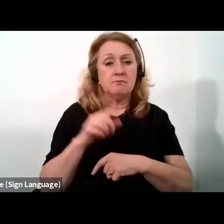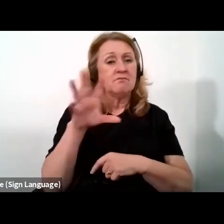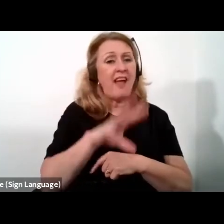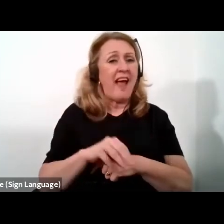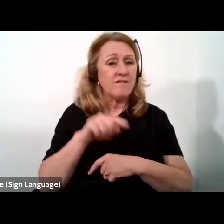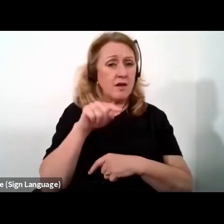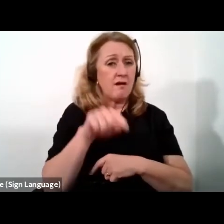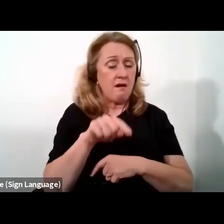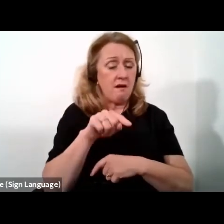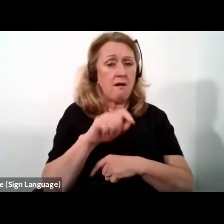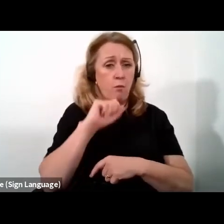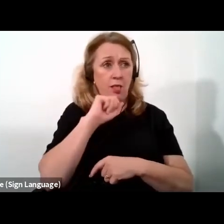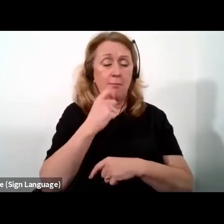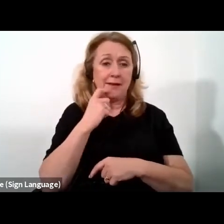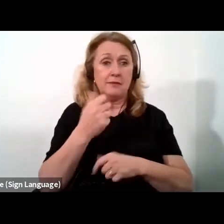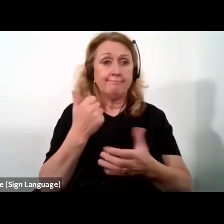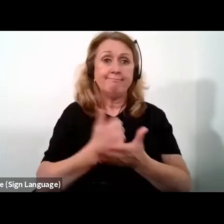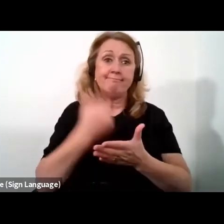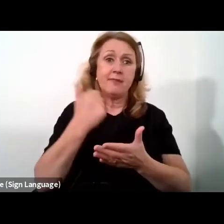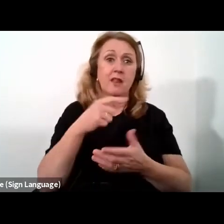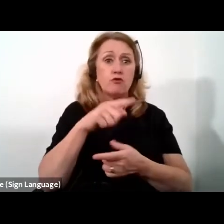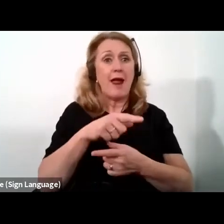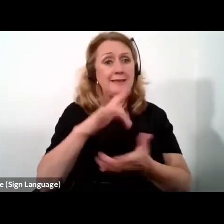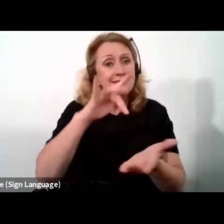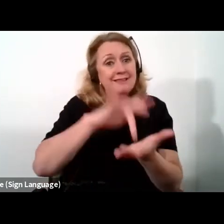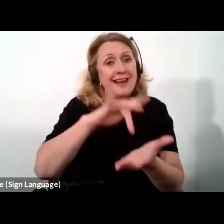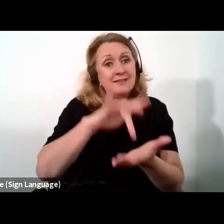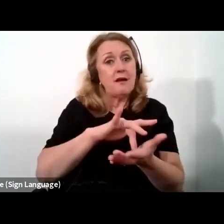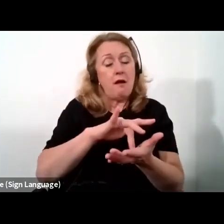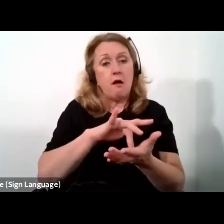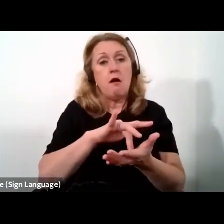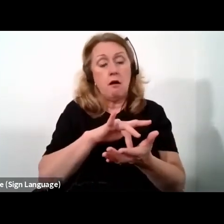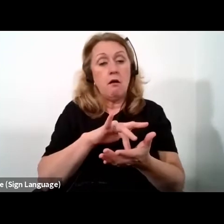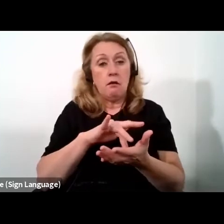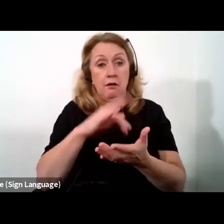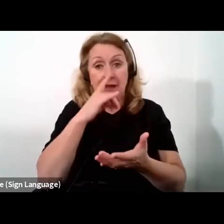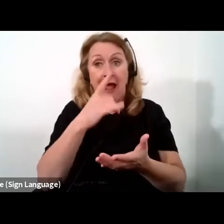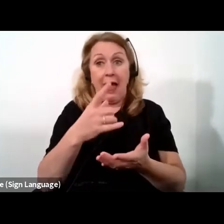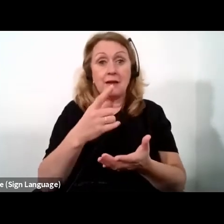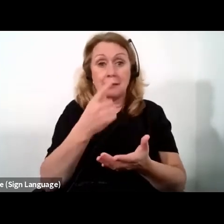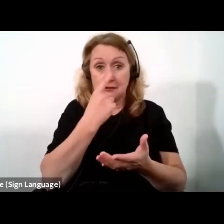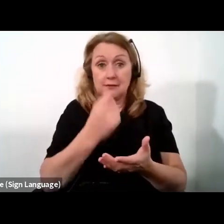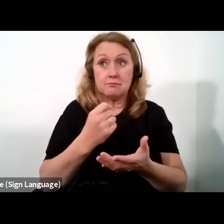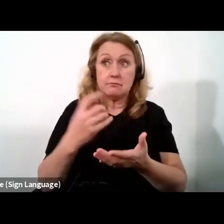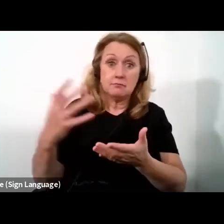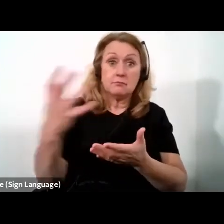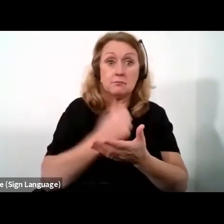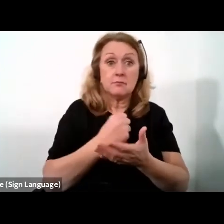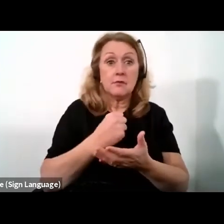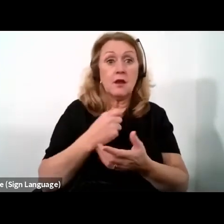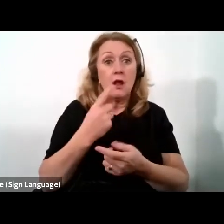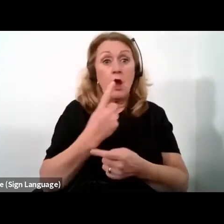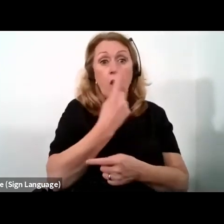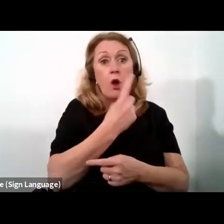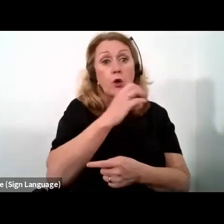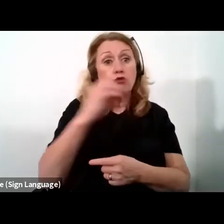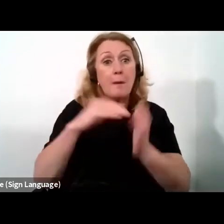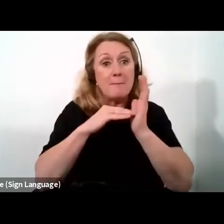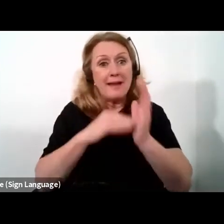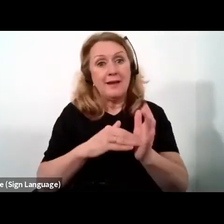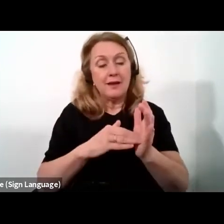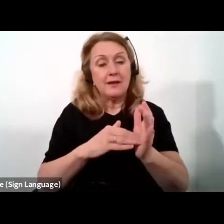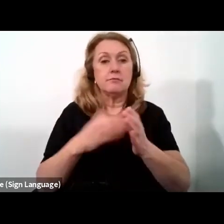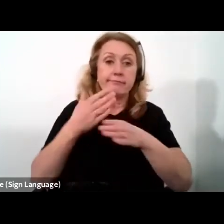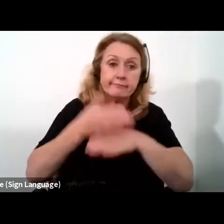also set to become the great manufacturing center, potentially capturing part of the 100 million labor-intensive